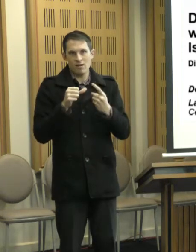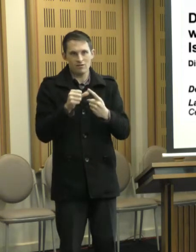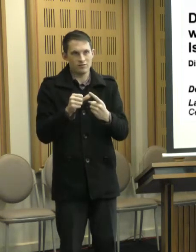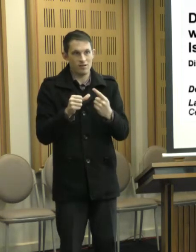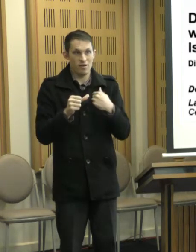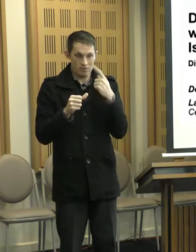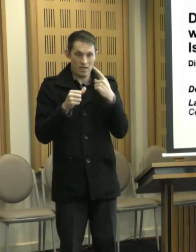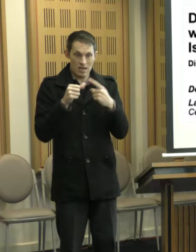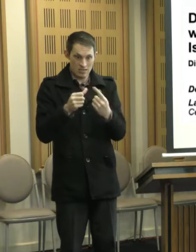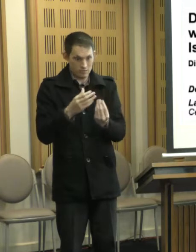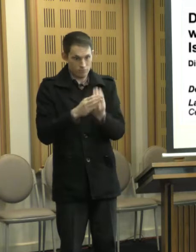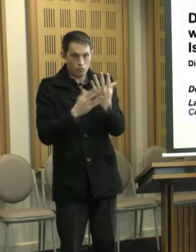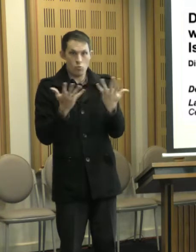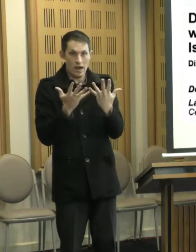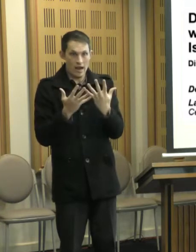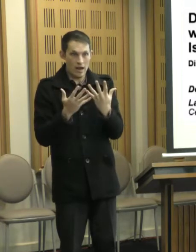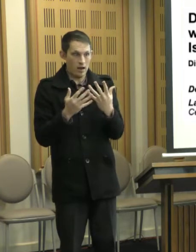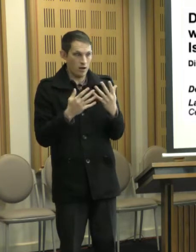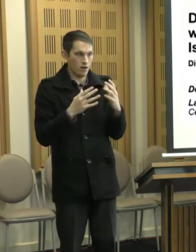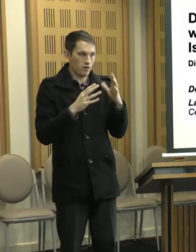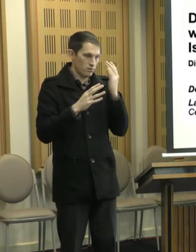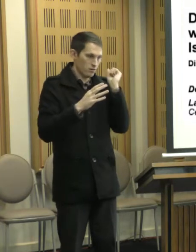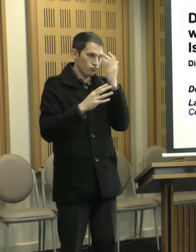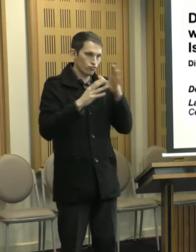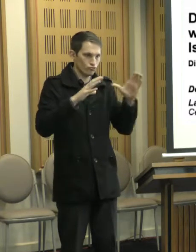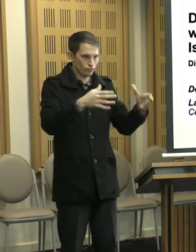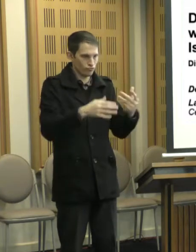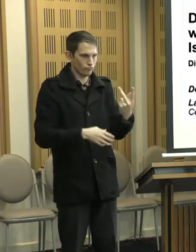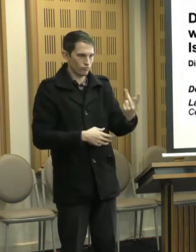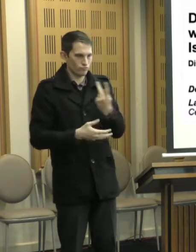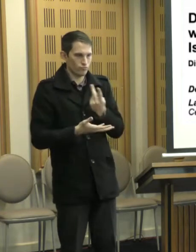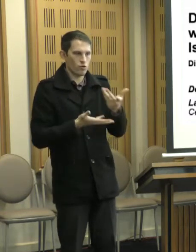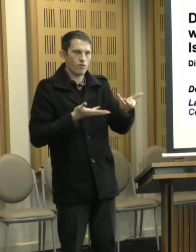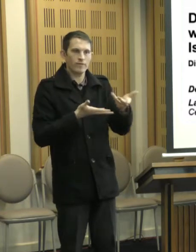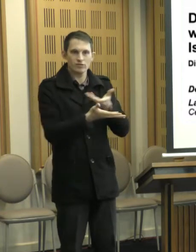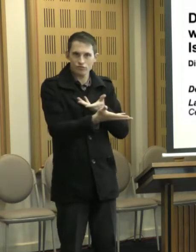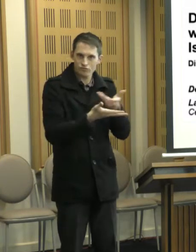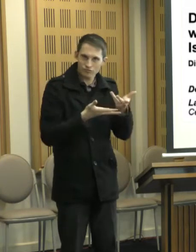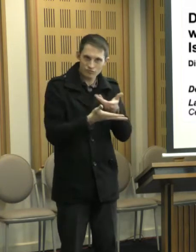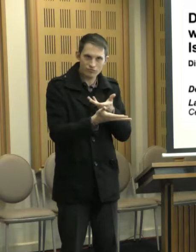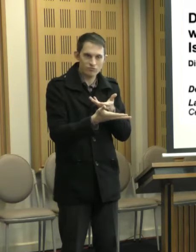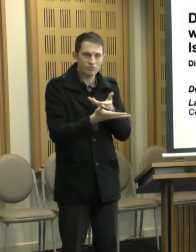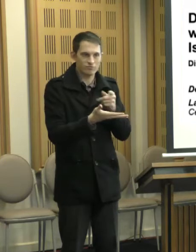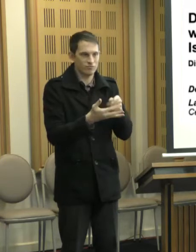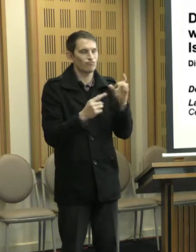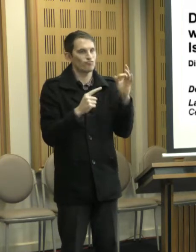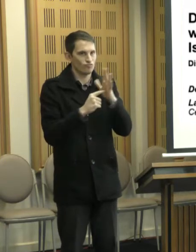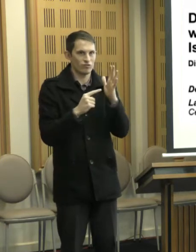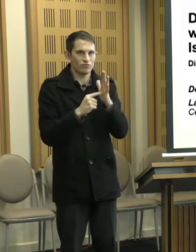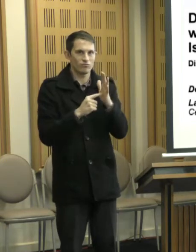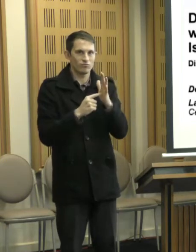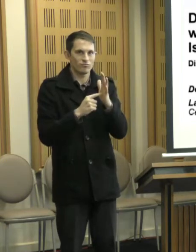conversation. I think that is, that's a really critical thing to, to, to, really, um, get across in that it's,